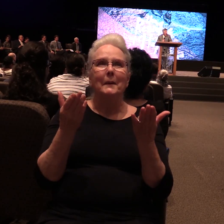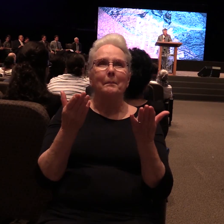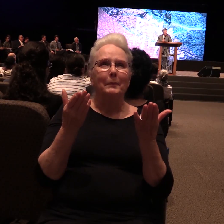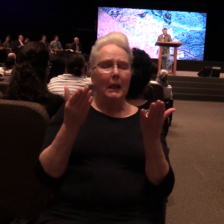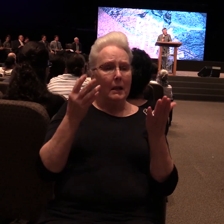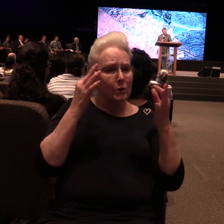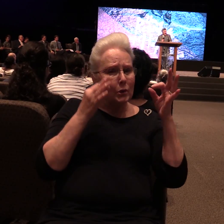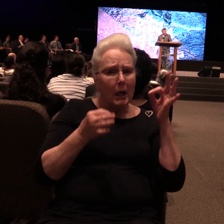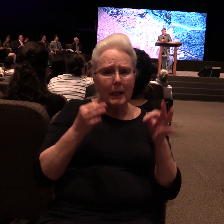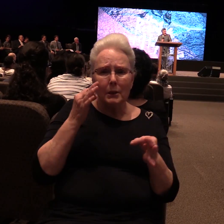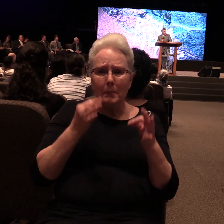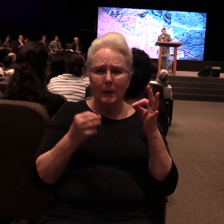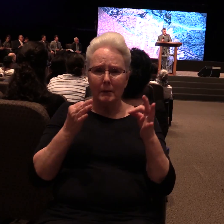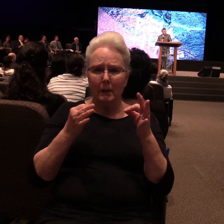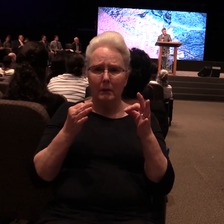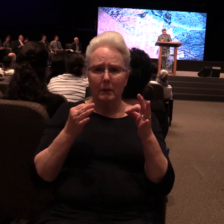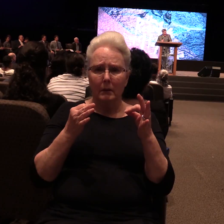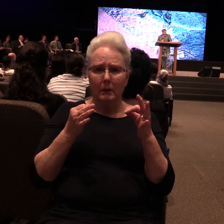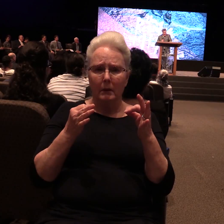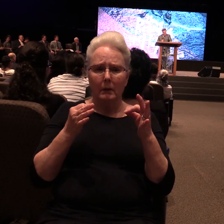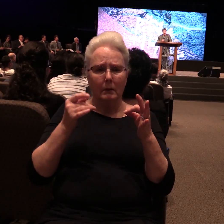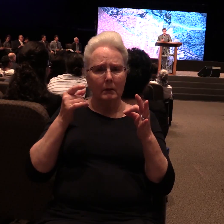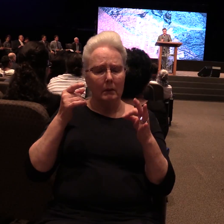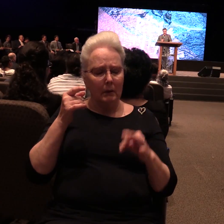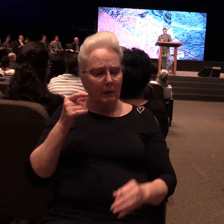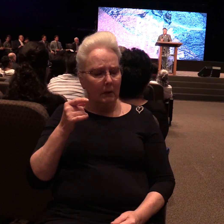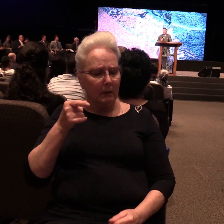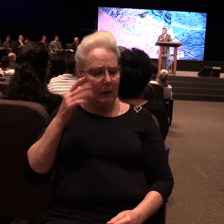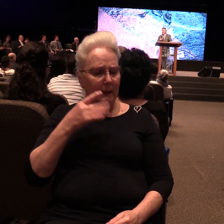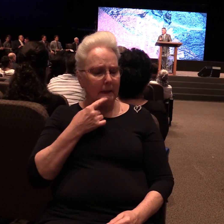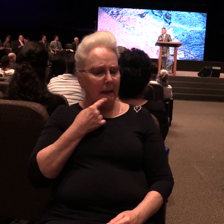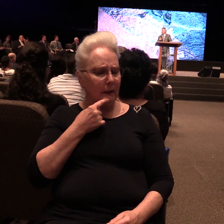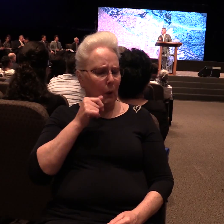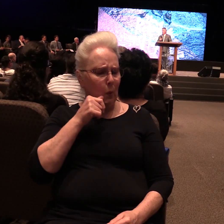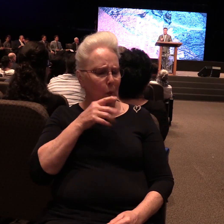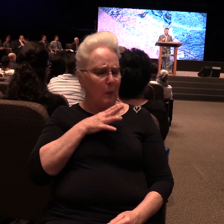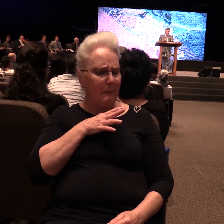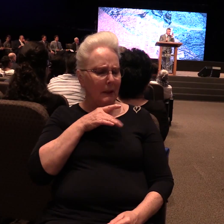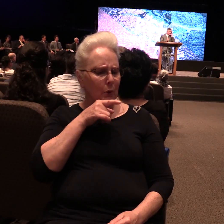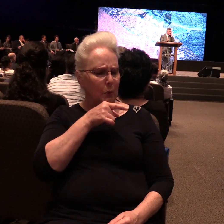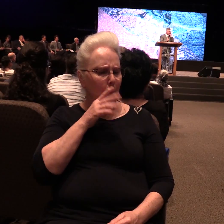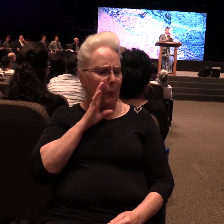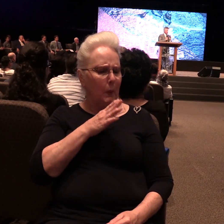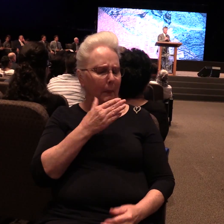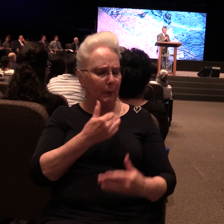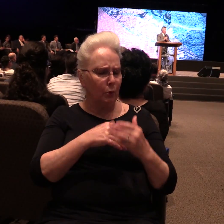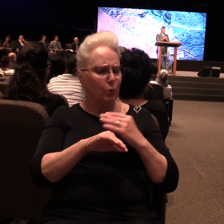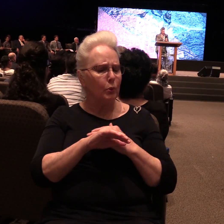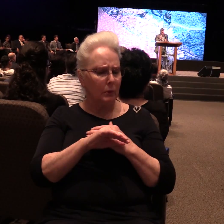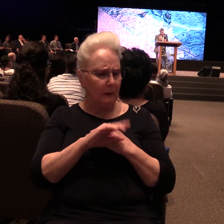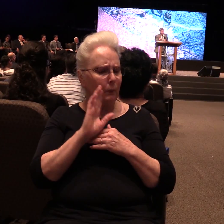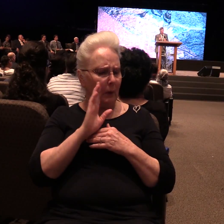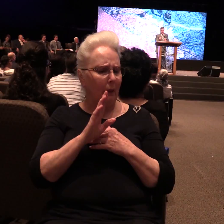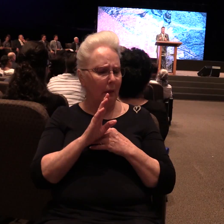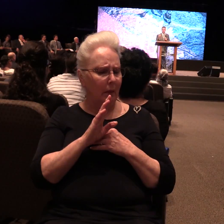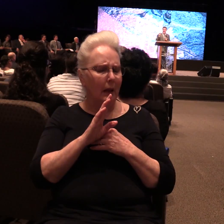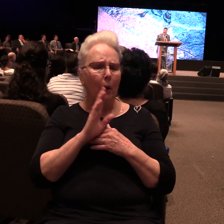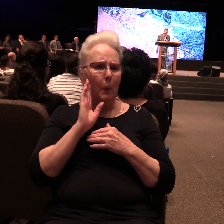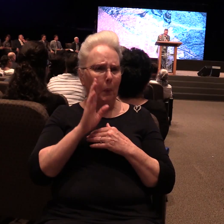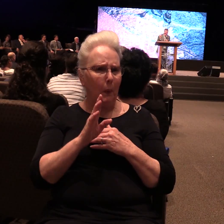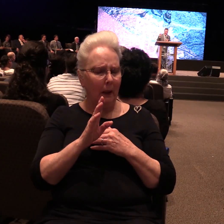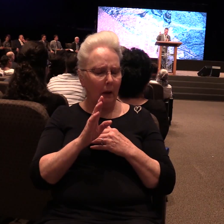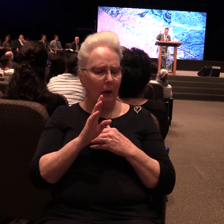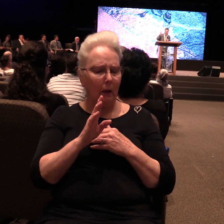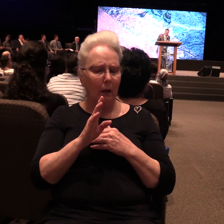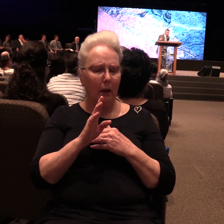judgment falling, God says, Woman, something you will produce will bruise